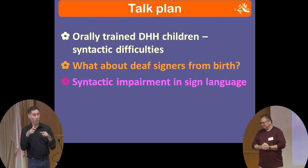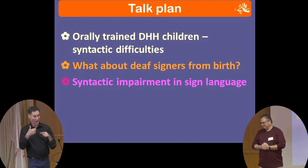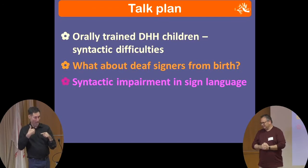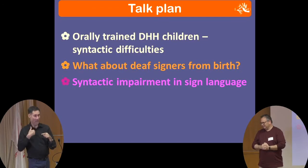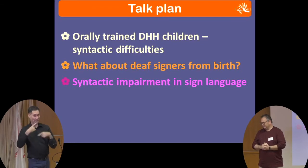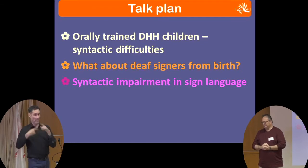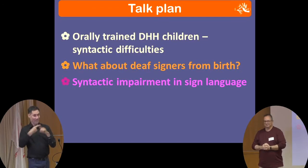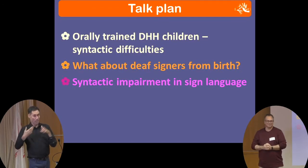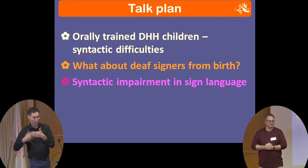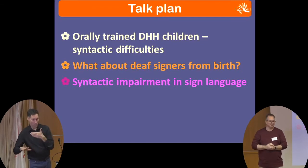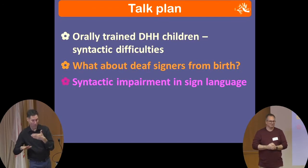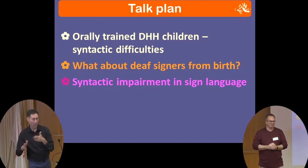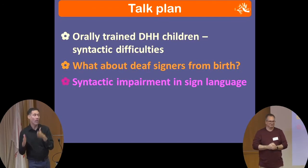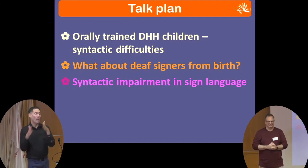language impairment in sign language.